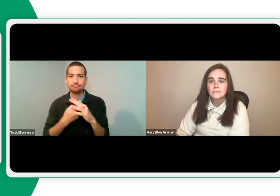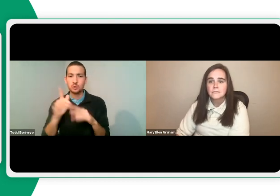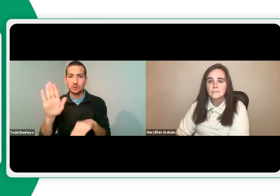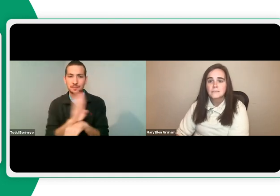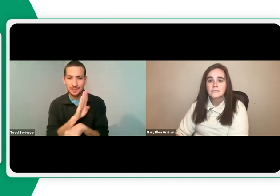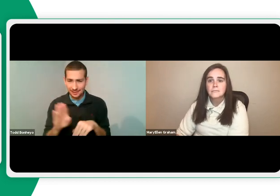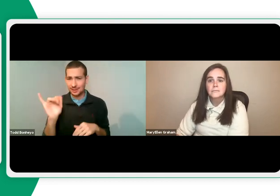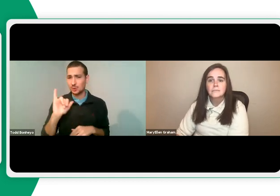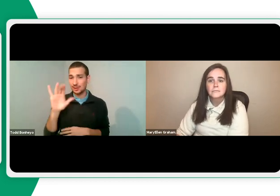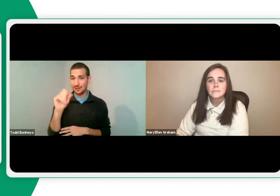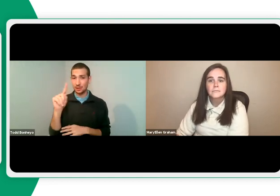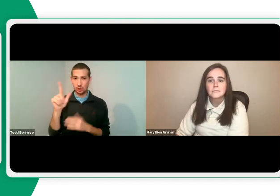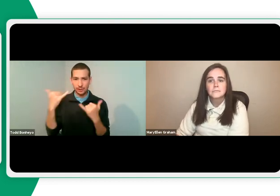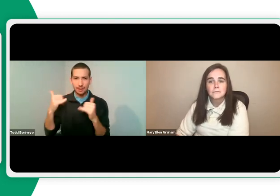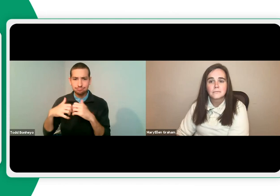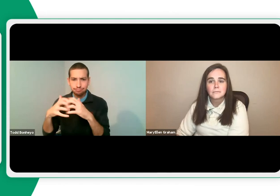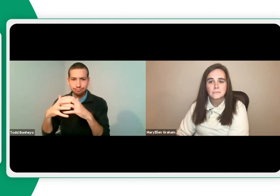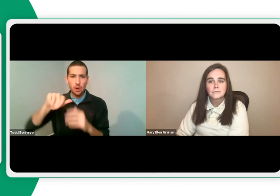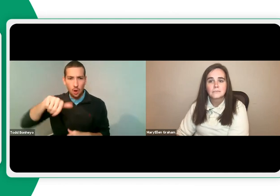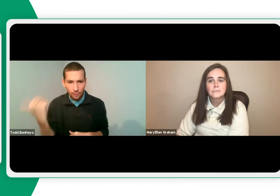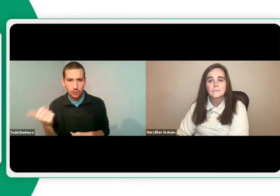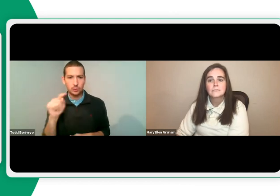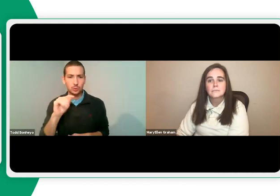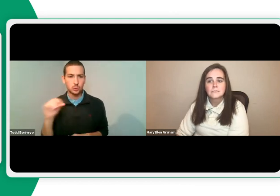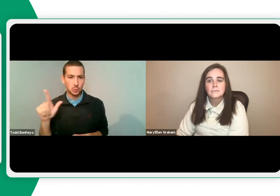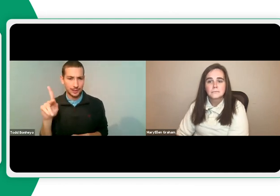You see one on the slide, Dealing with Debt and Beginning Your Business.